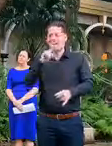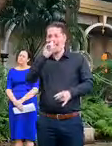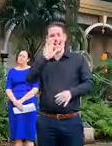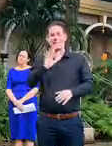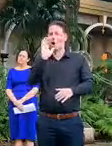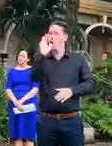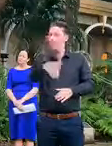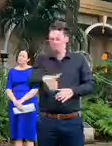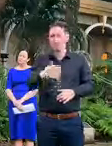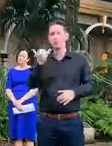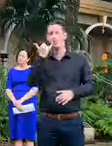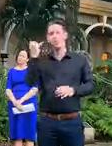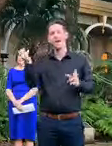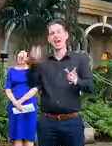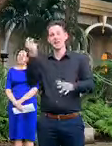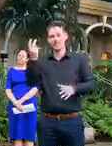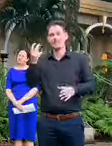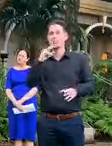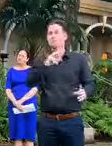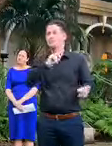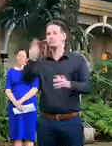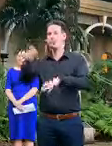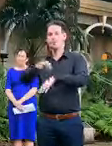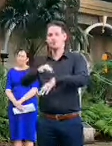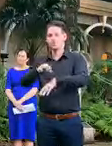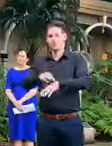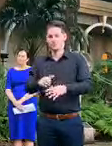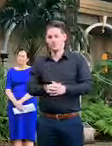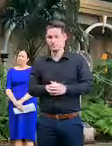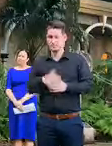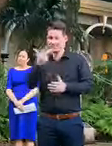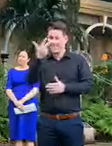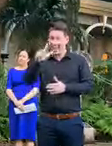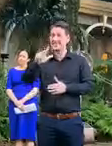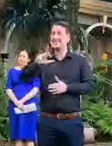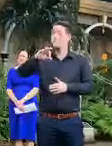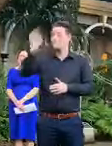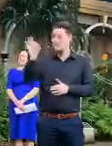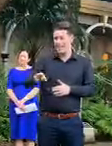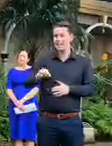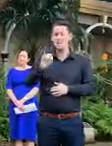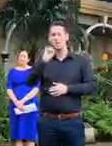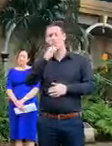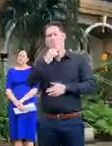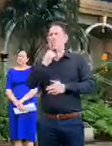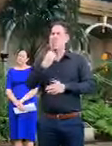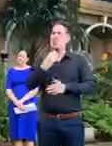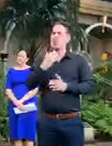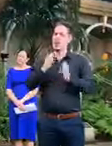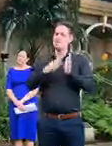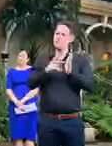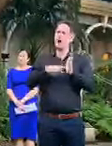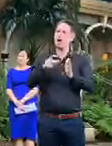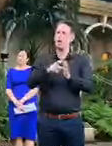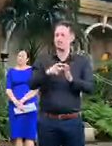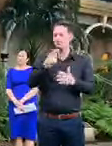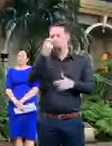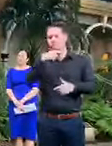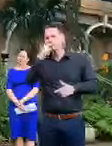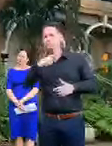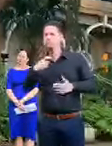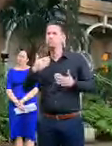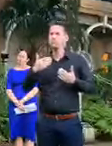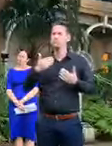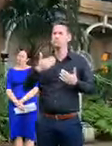disease at home. Reminding people that 80% of people are going to have a very mild disease. They'll be at home for that